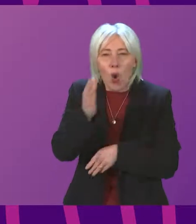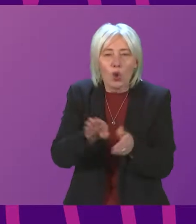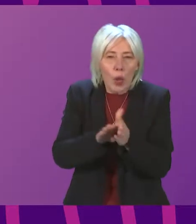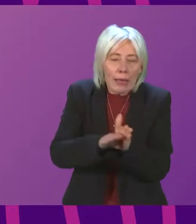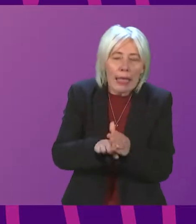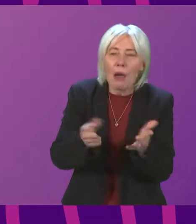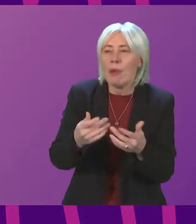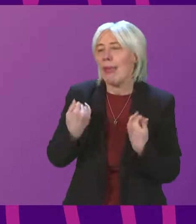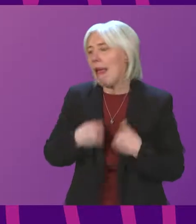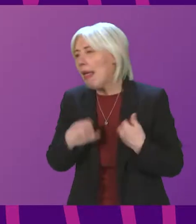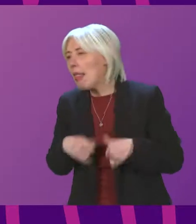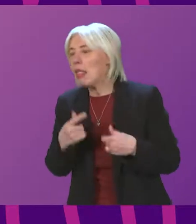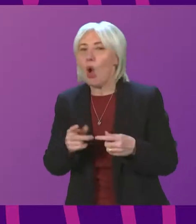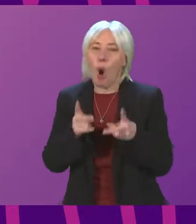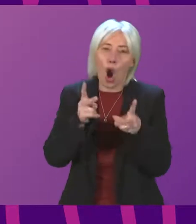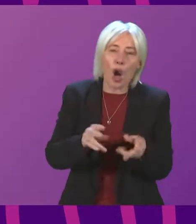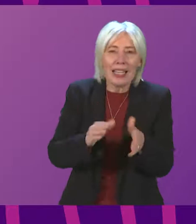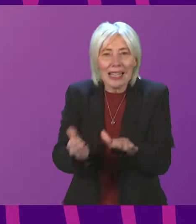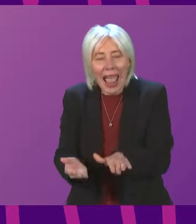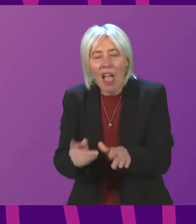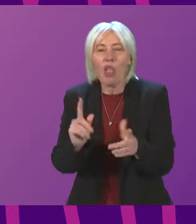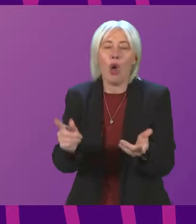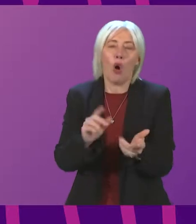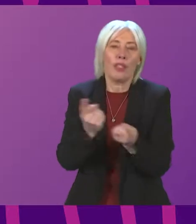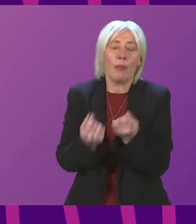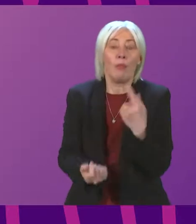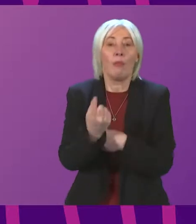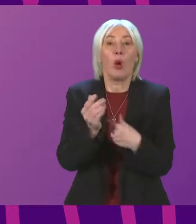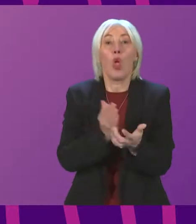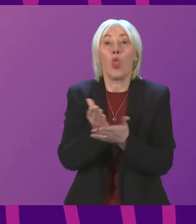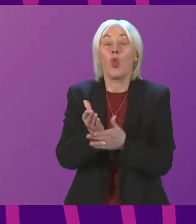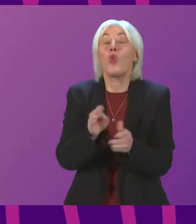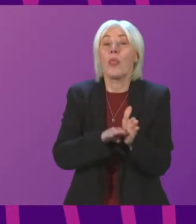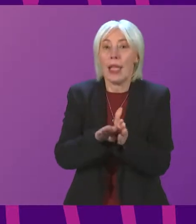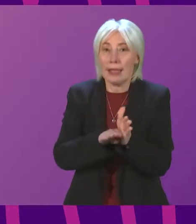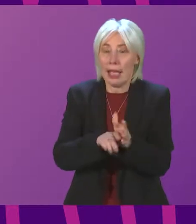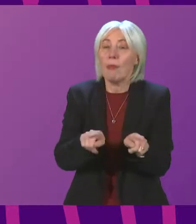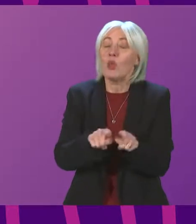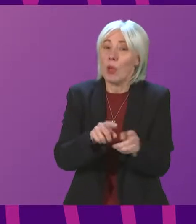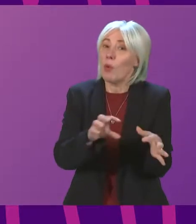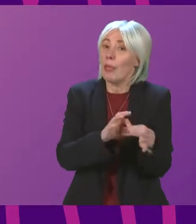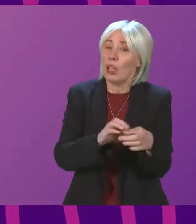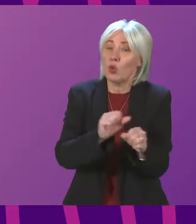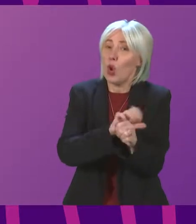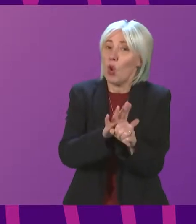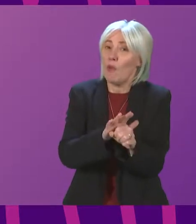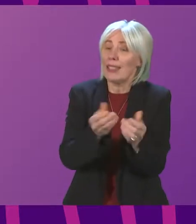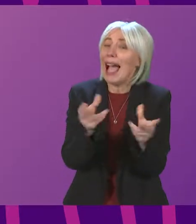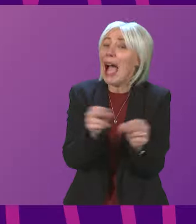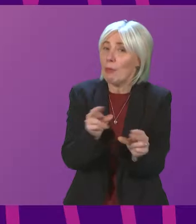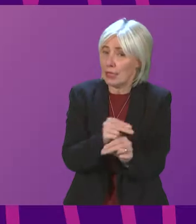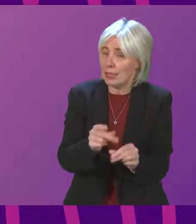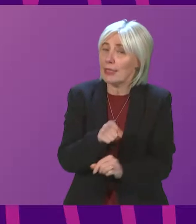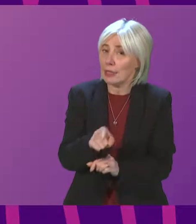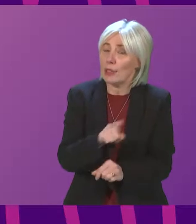or bereavement or where there is a disruption during the exam. This will include COVID-19 related absences. This service is